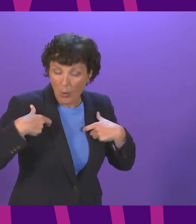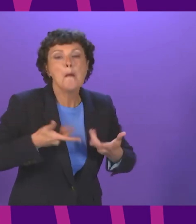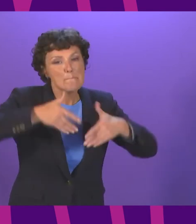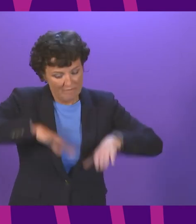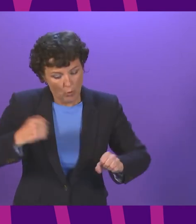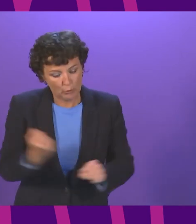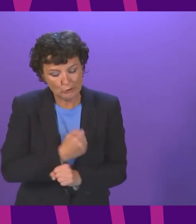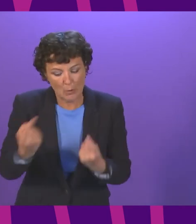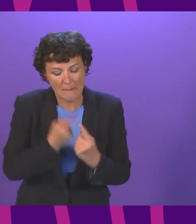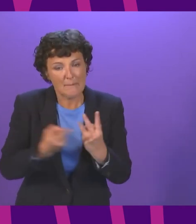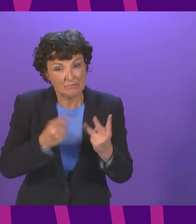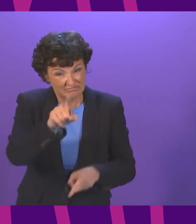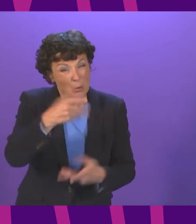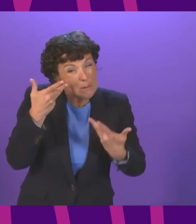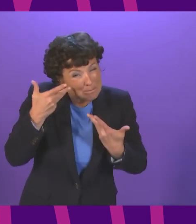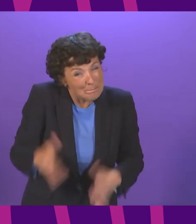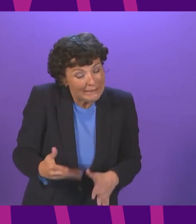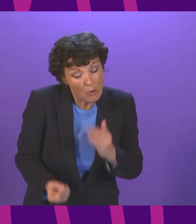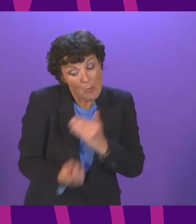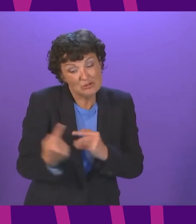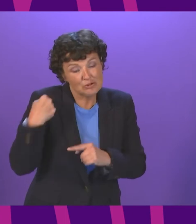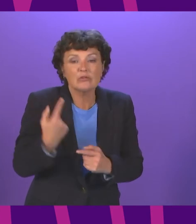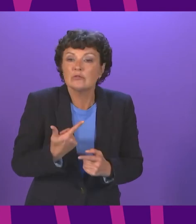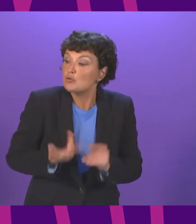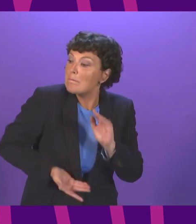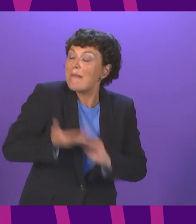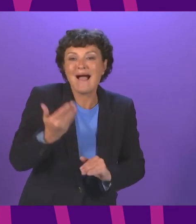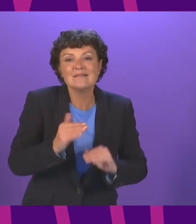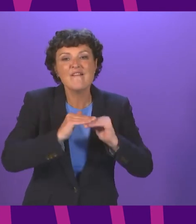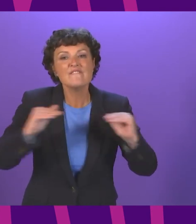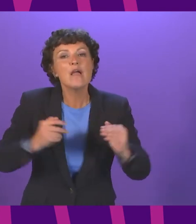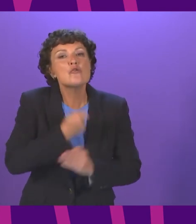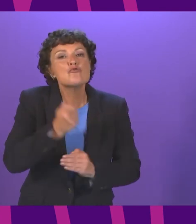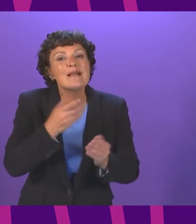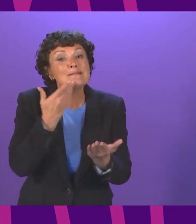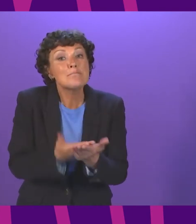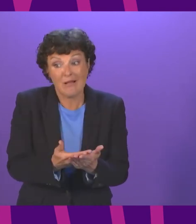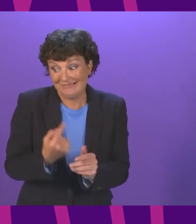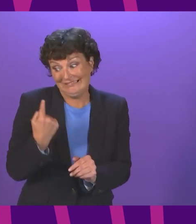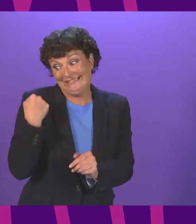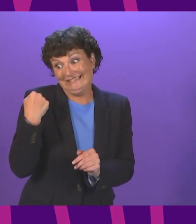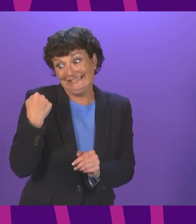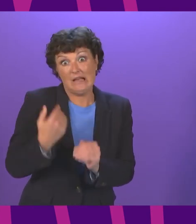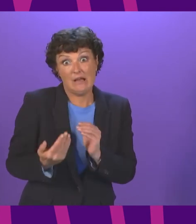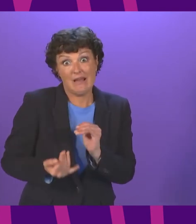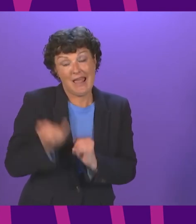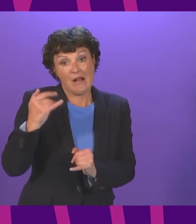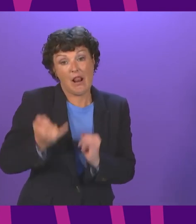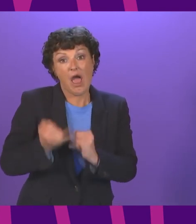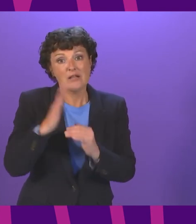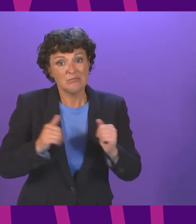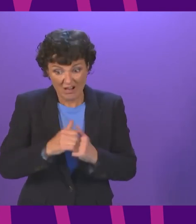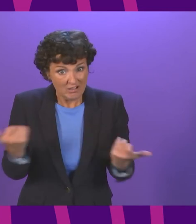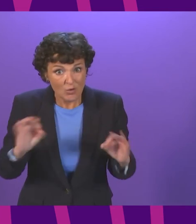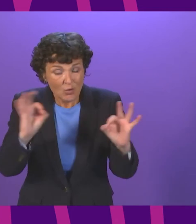we had the opportunity to pass a fair rents bill towards the end of the last session of parliament that we now won't get the opportunity to pass a